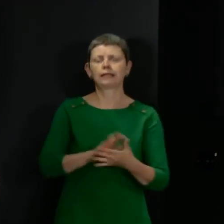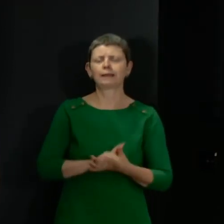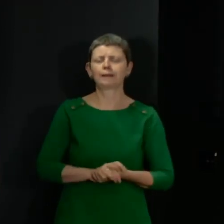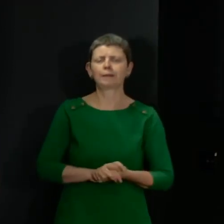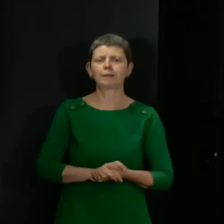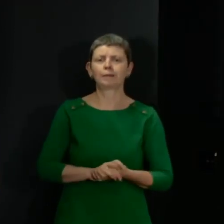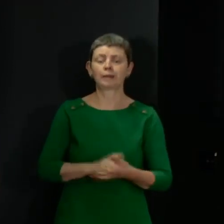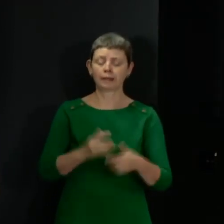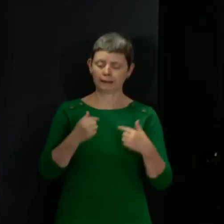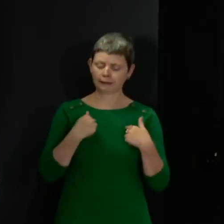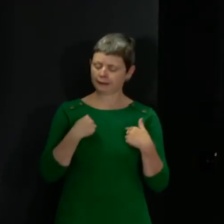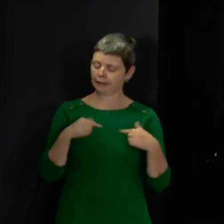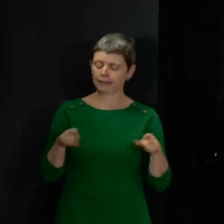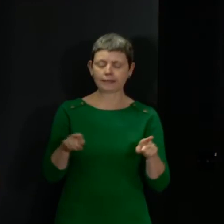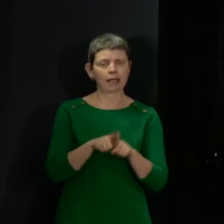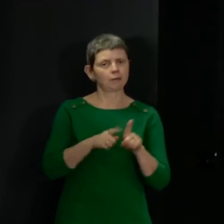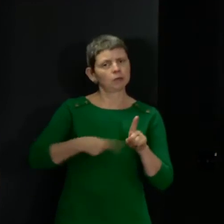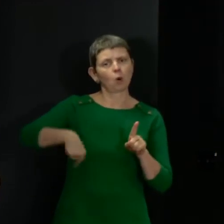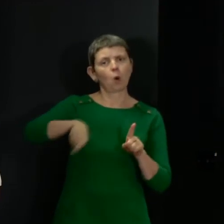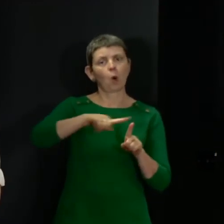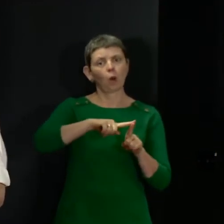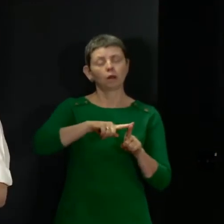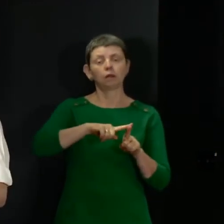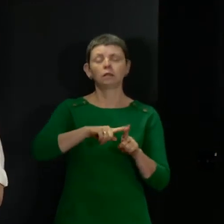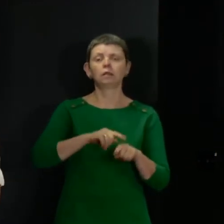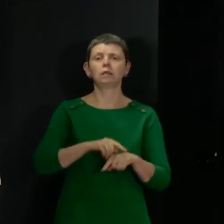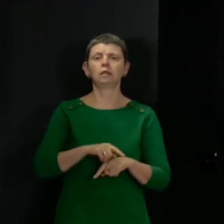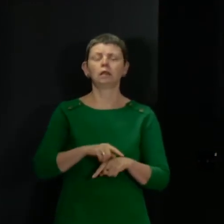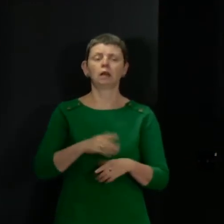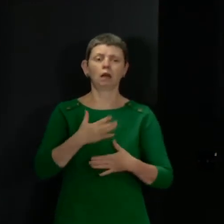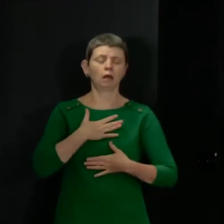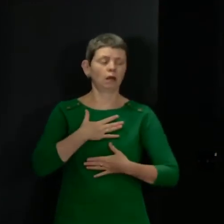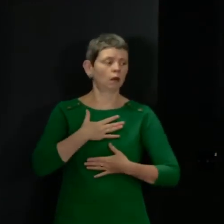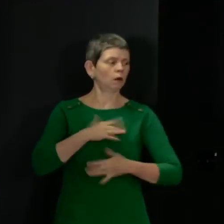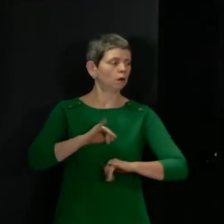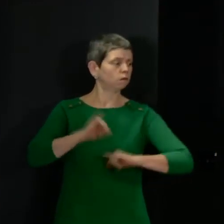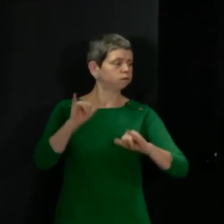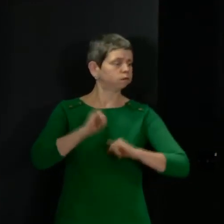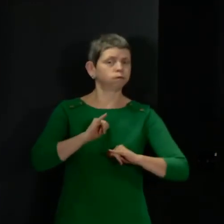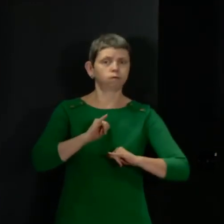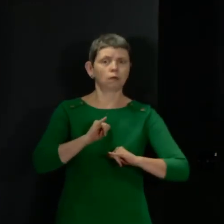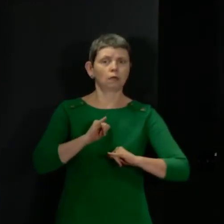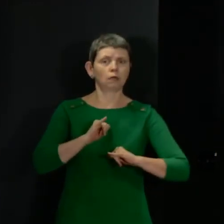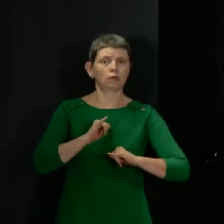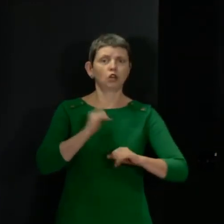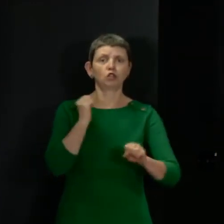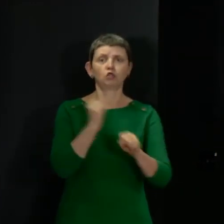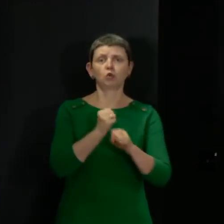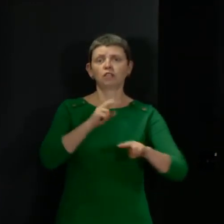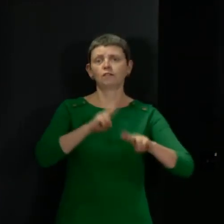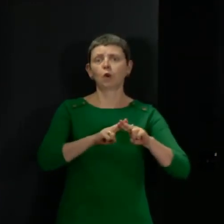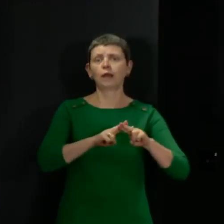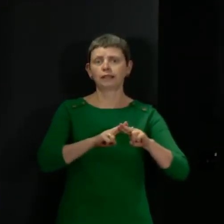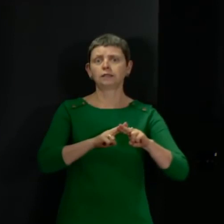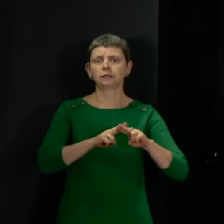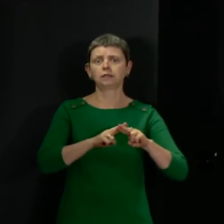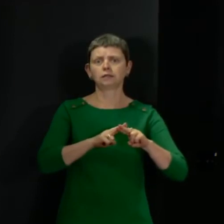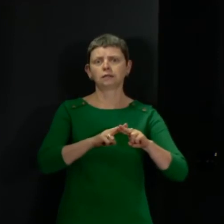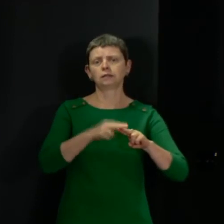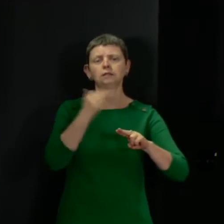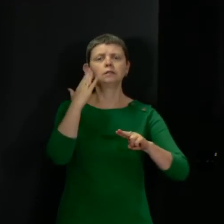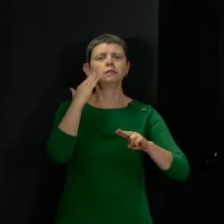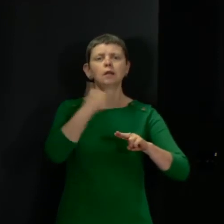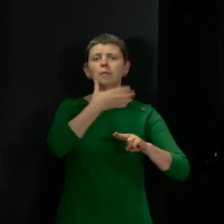Chief Constable, and as a man, was shocked and distressed by the death of George Floyd in Minneapolis and the